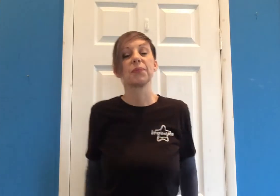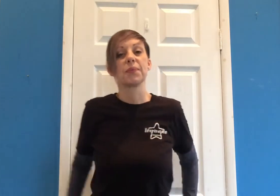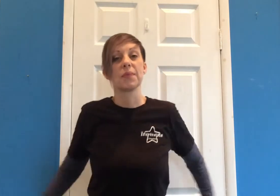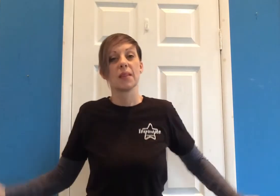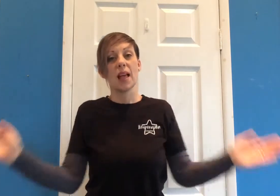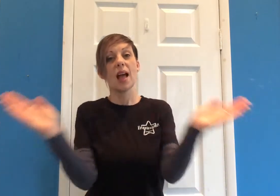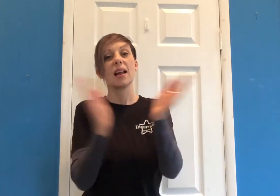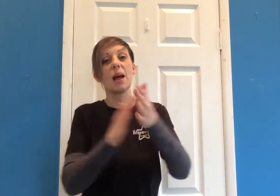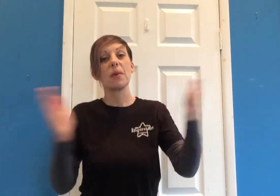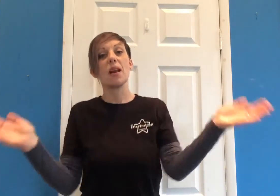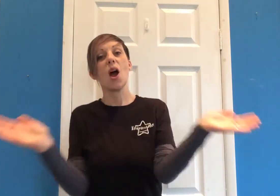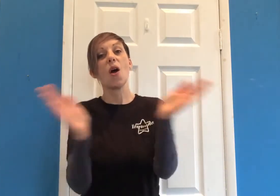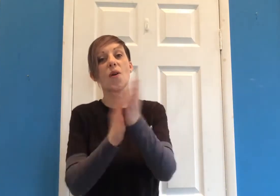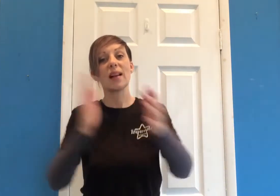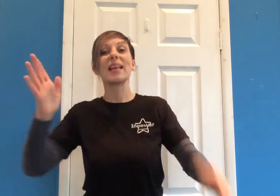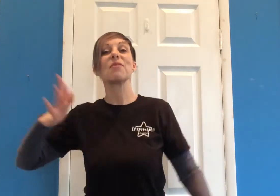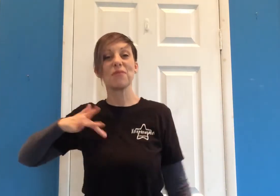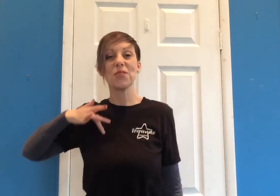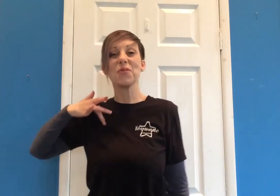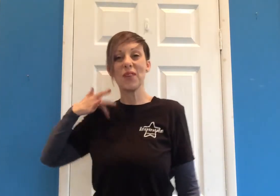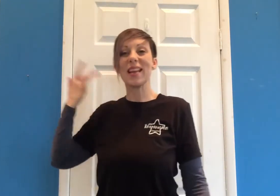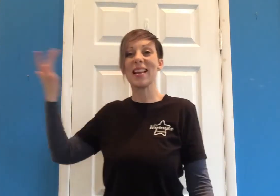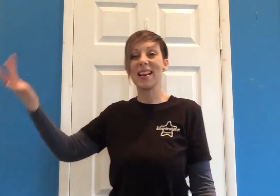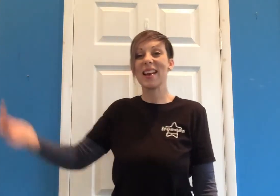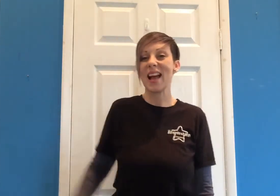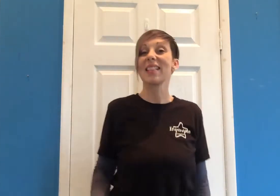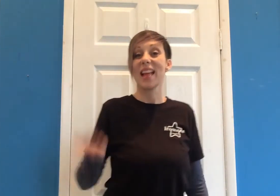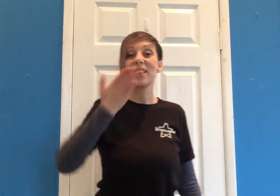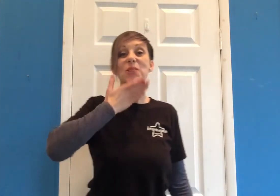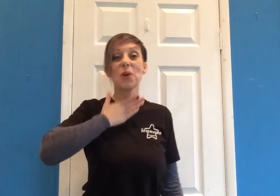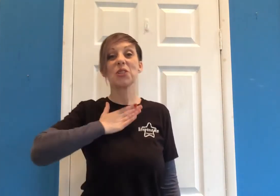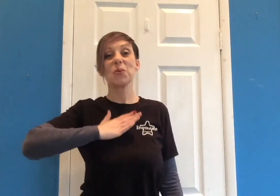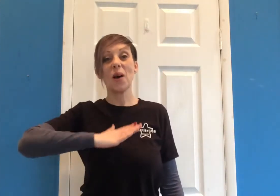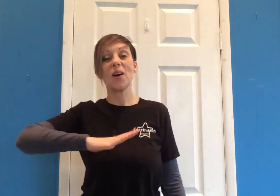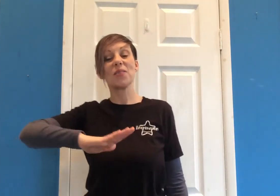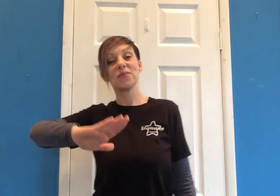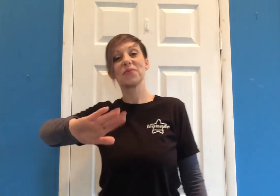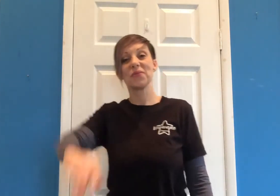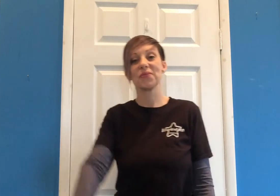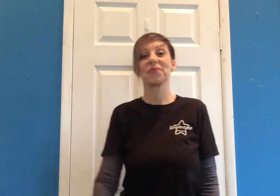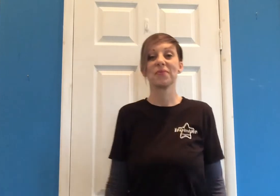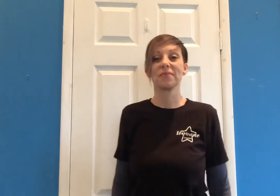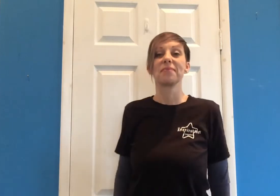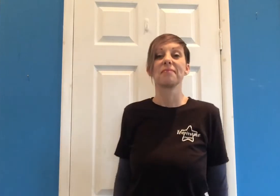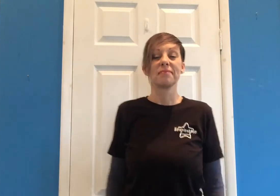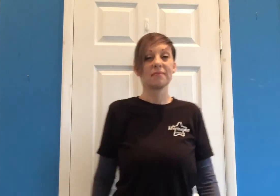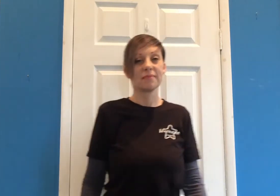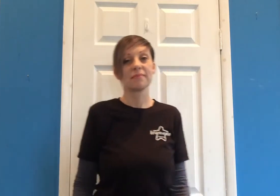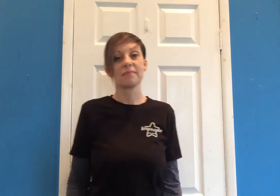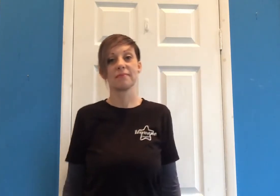I'm happy club alone if you feel like that's what you want to do Here bad